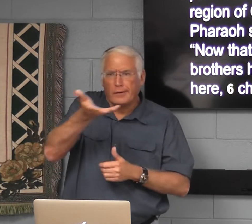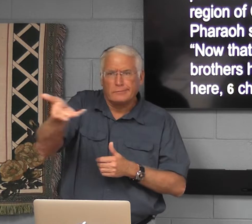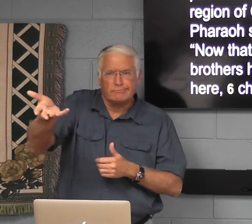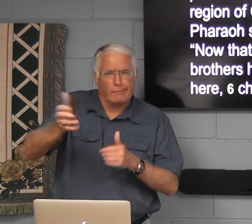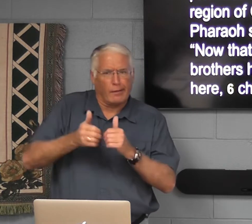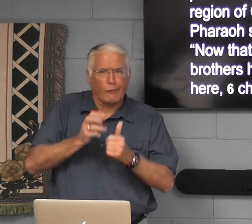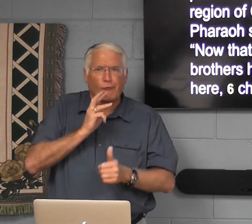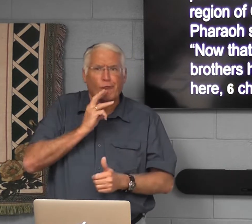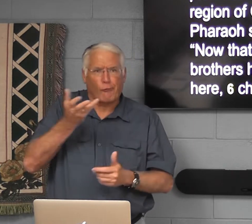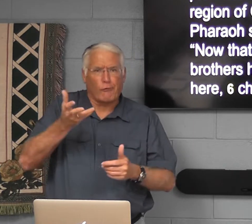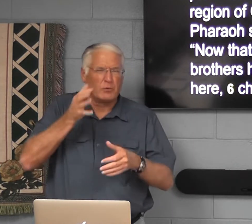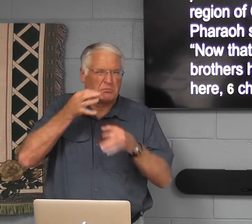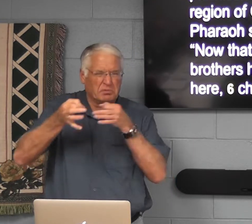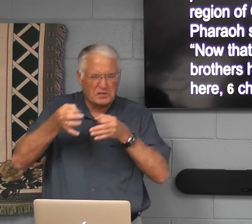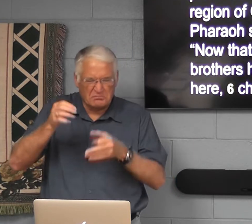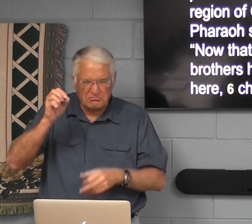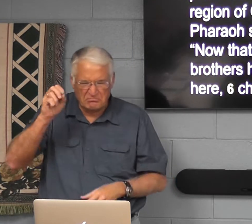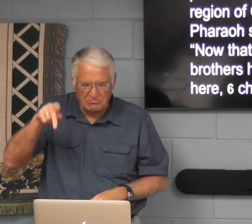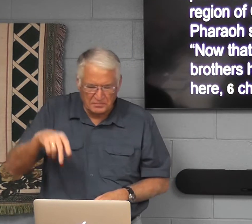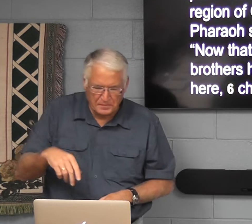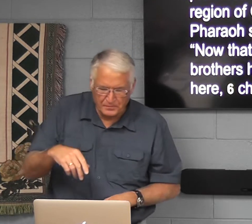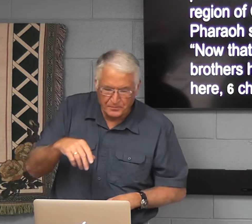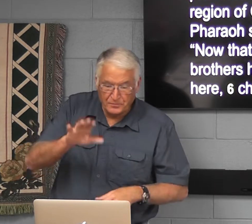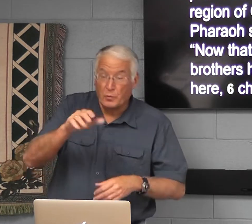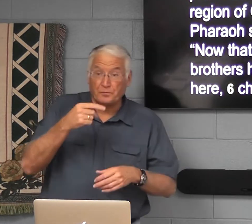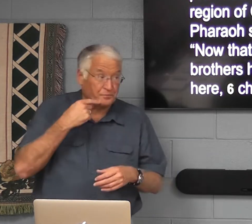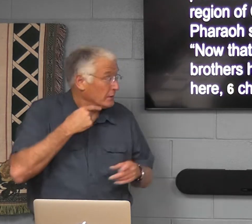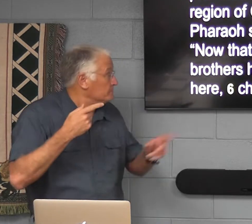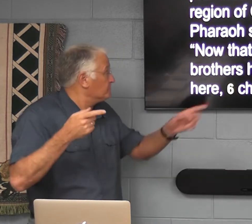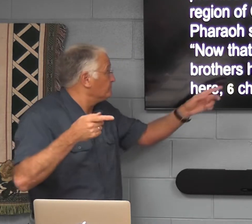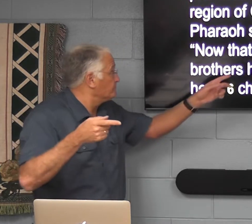So how did they have pastures? And water.